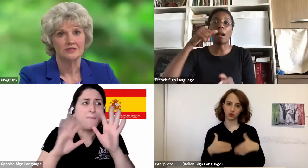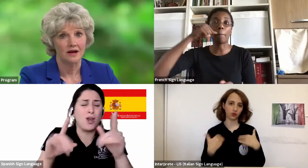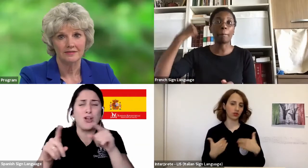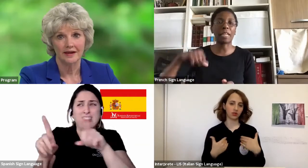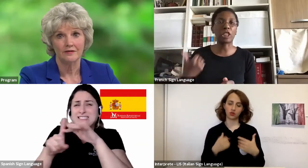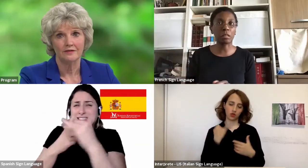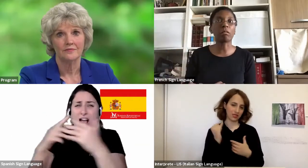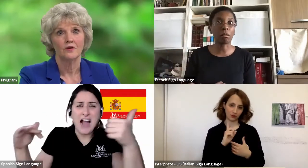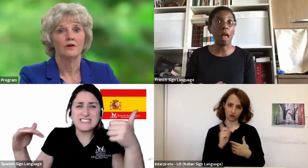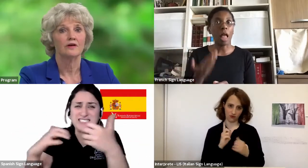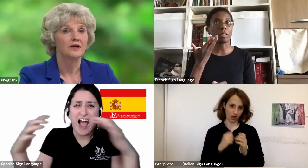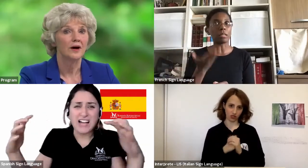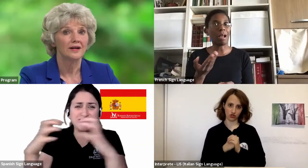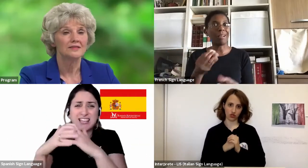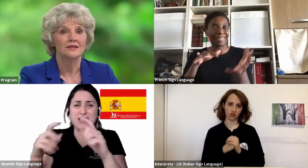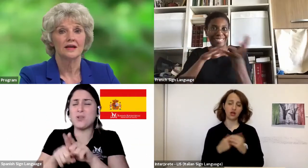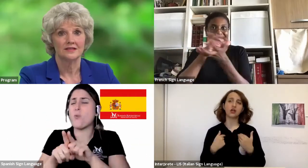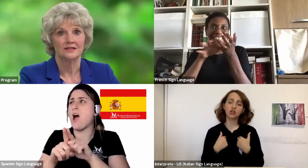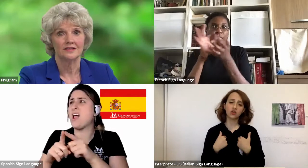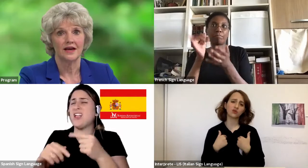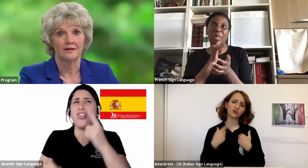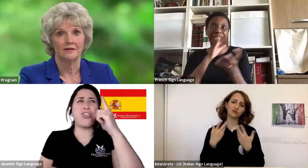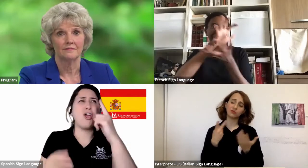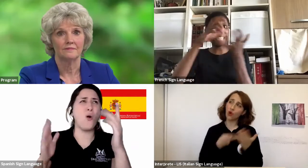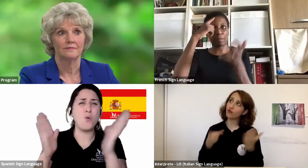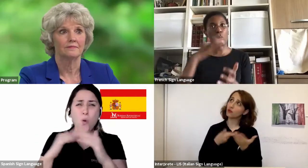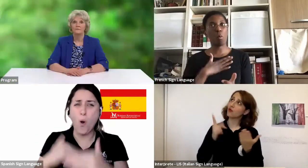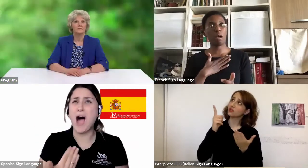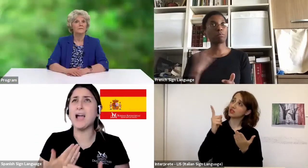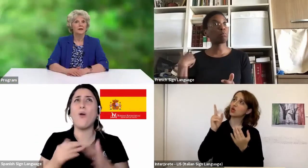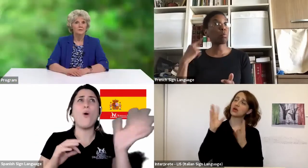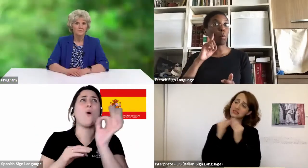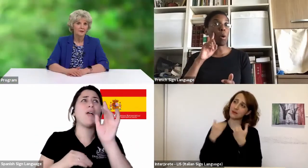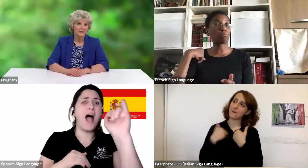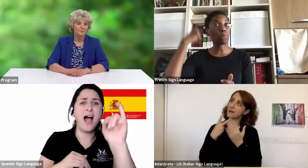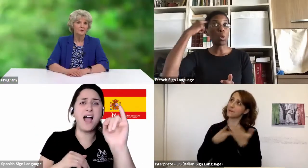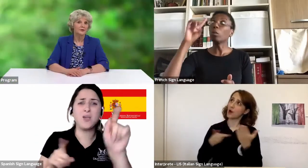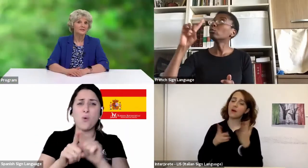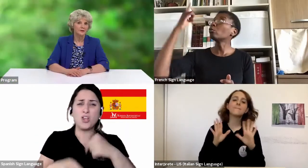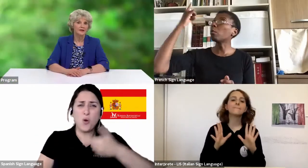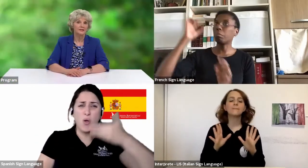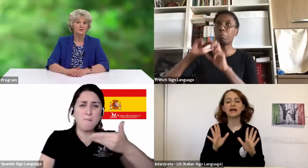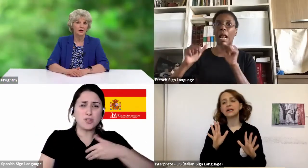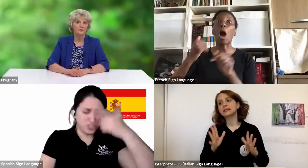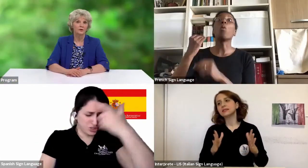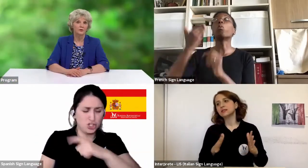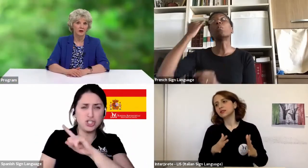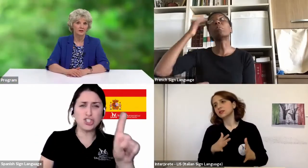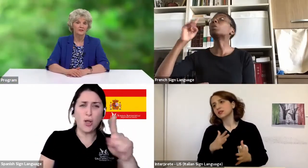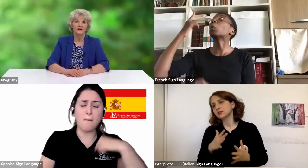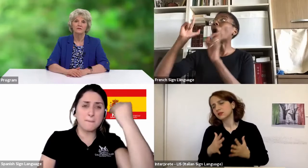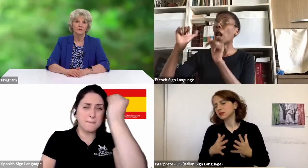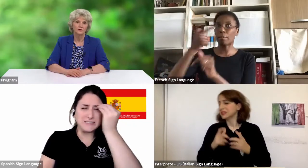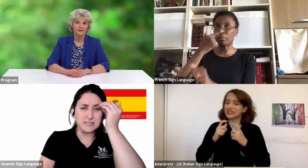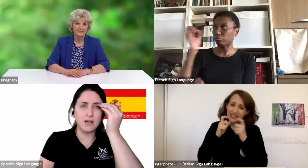God was not there, or if he was, he didn't care. Many people who experience trauma or